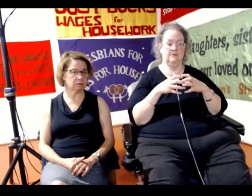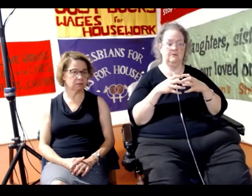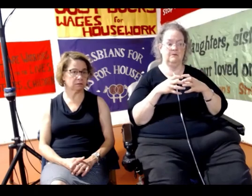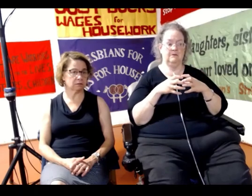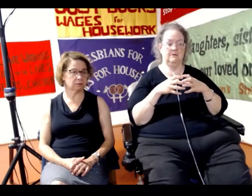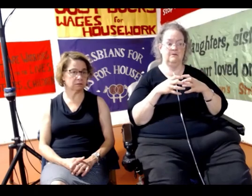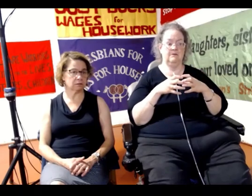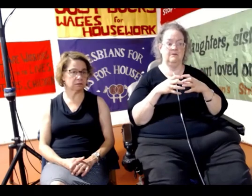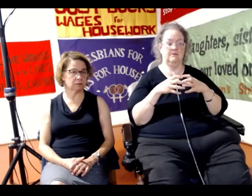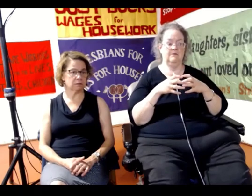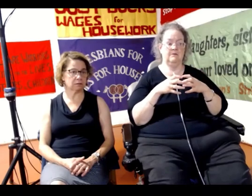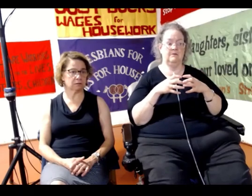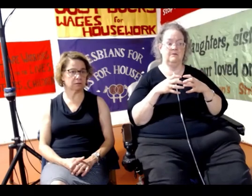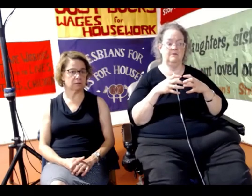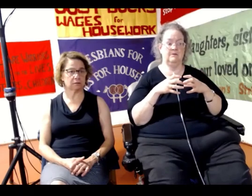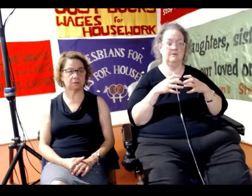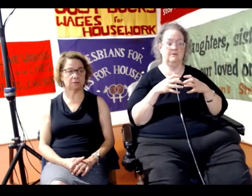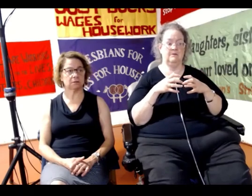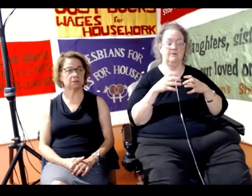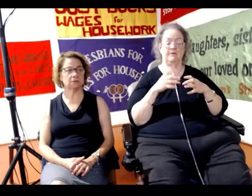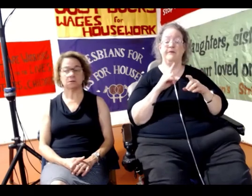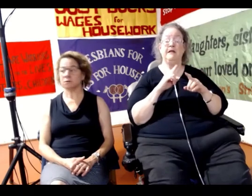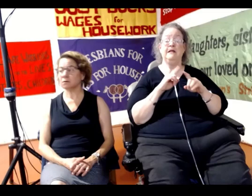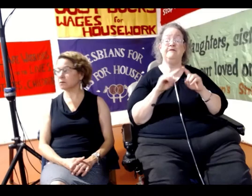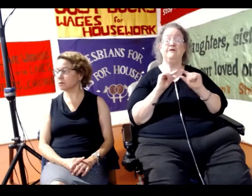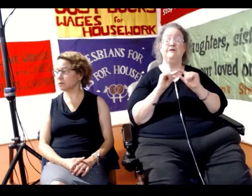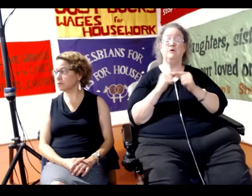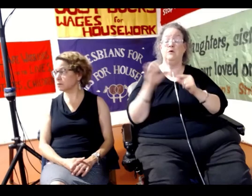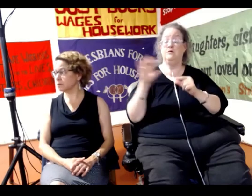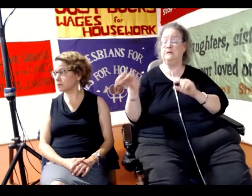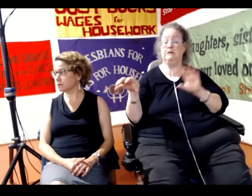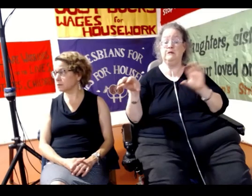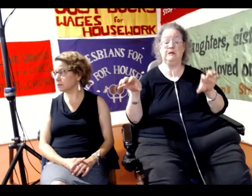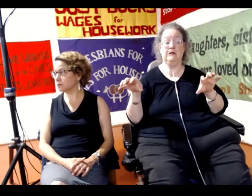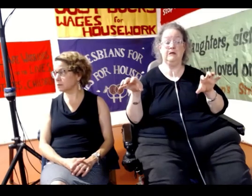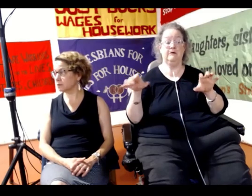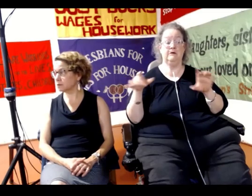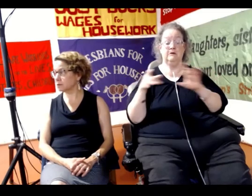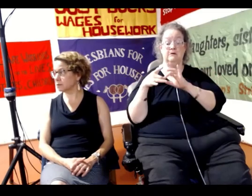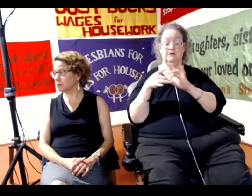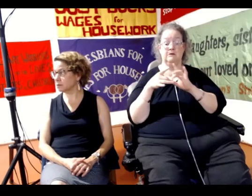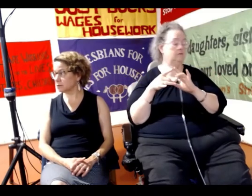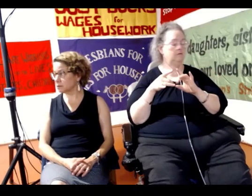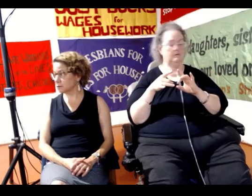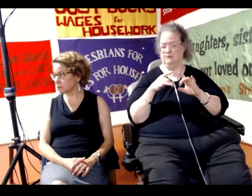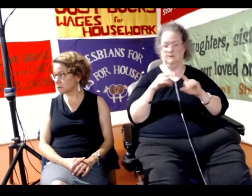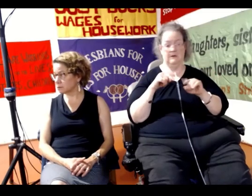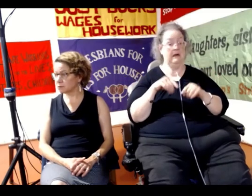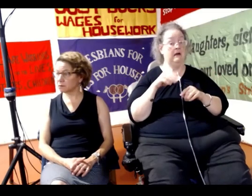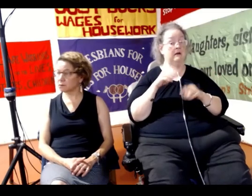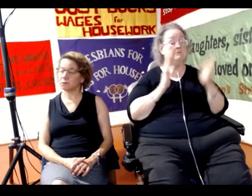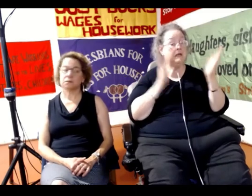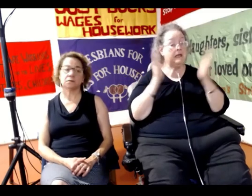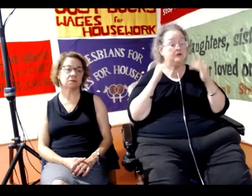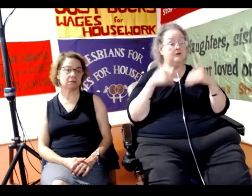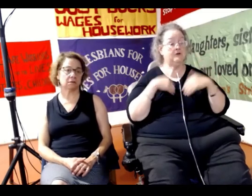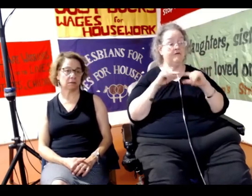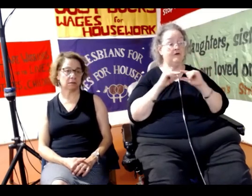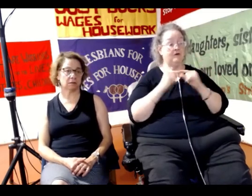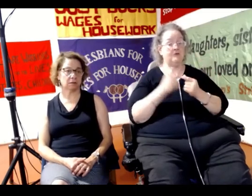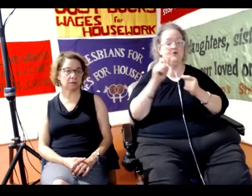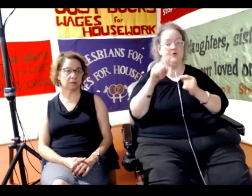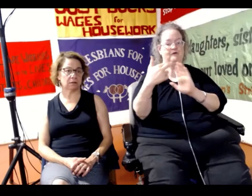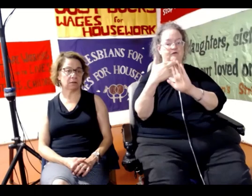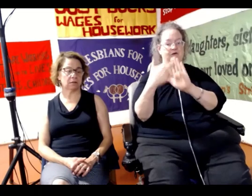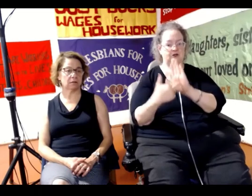Like, even associations, you've got a lot of different groups here, you know, which is not a problem. But in Malaysia, if you have a group, you have to register